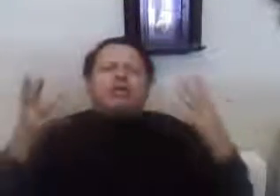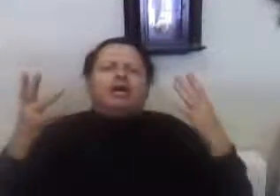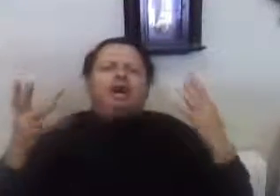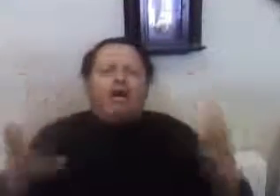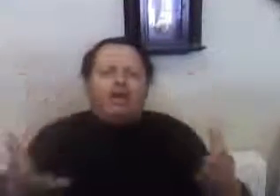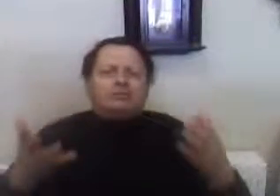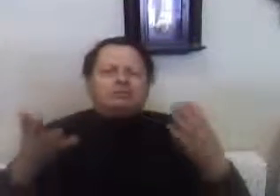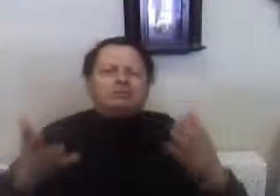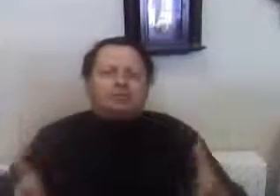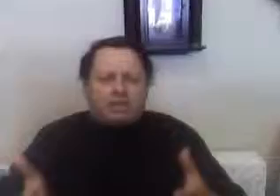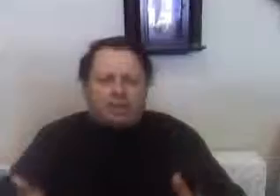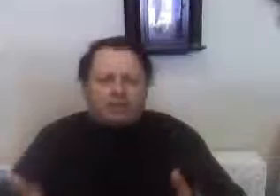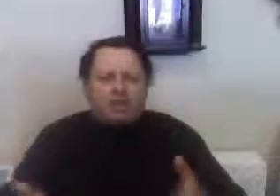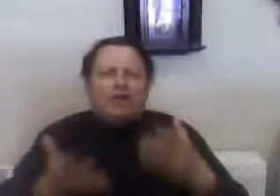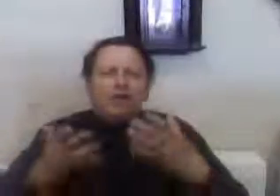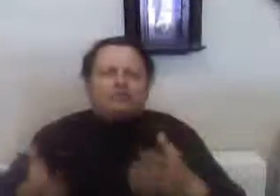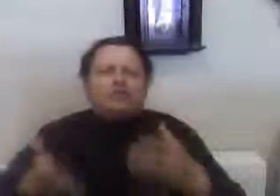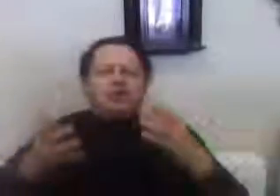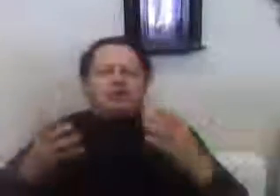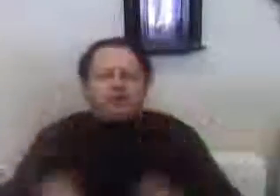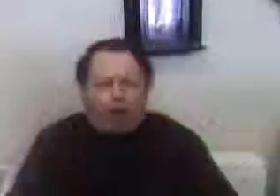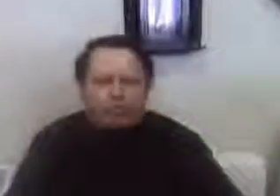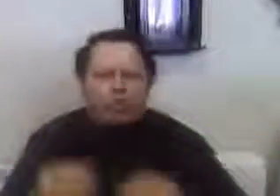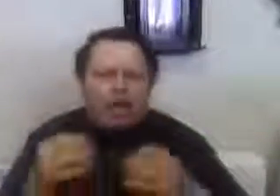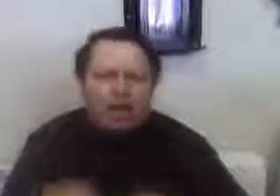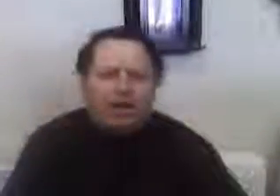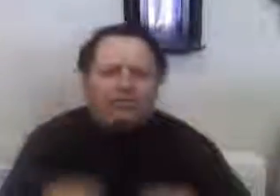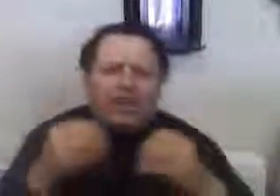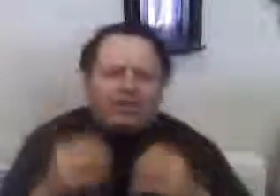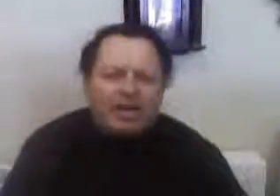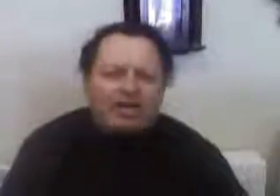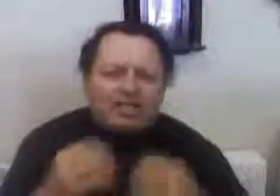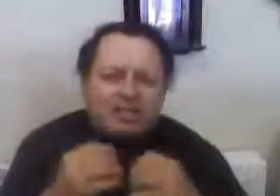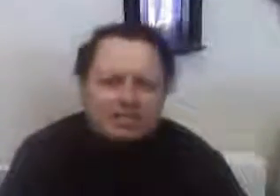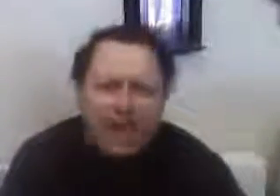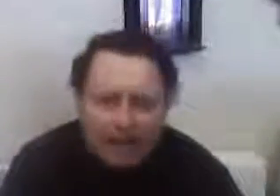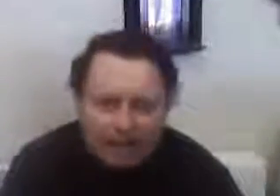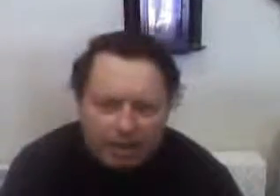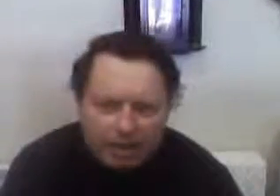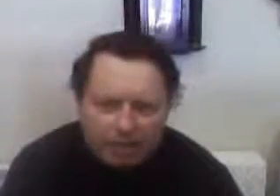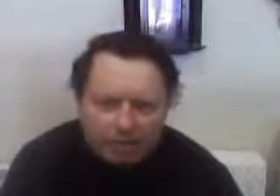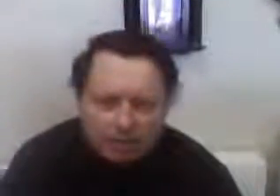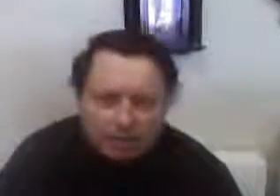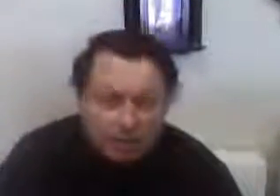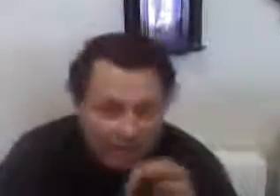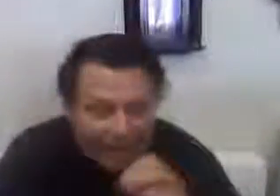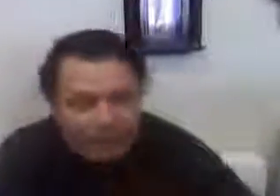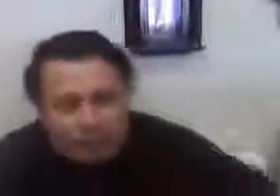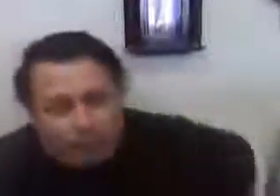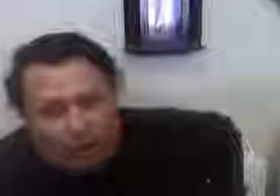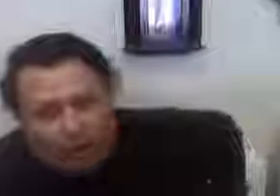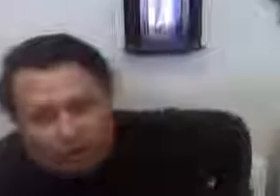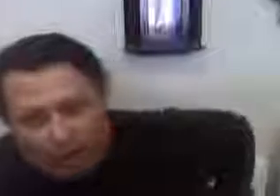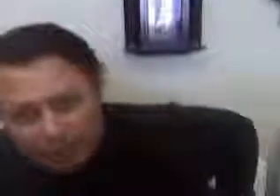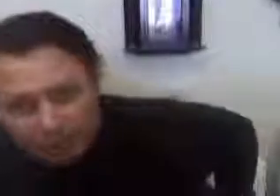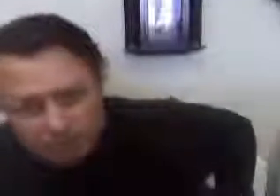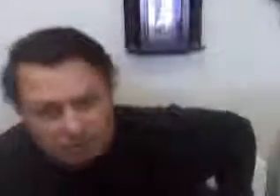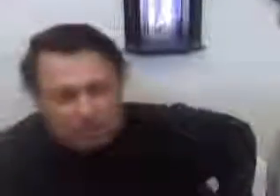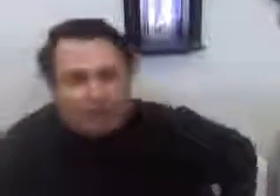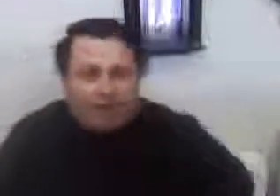unproductive to the growth of the society. And that's the important part of